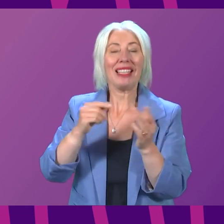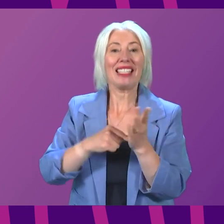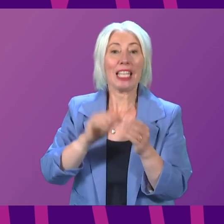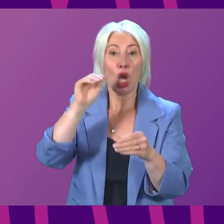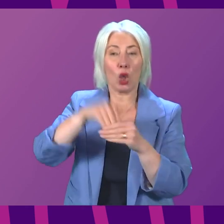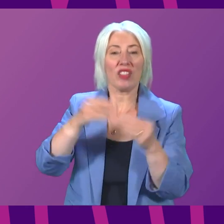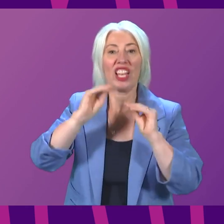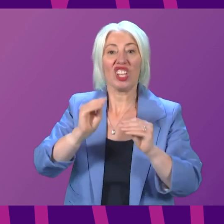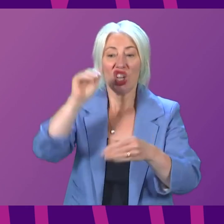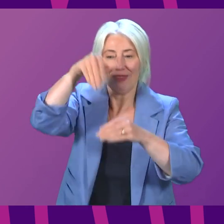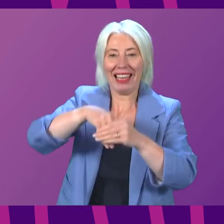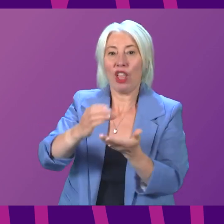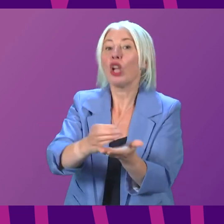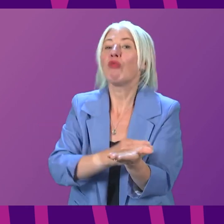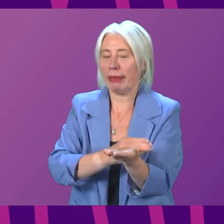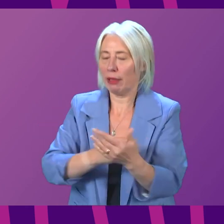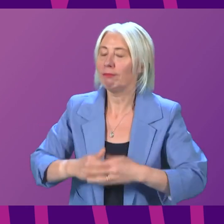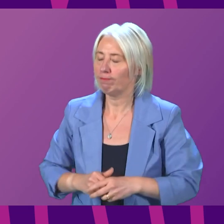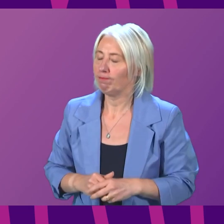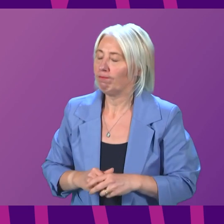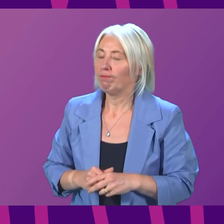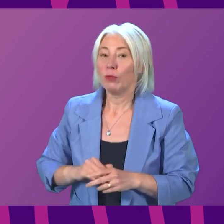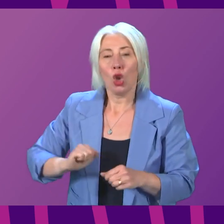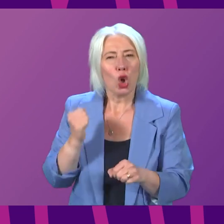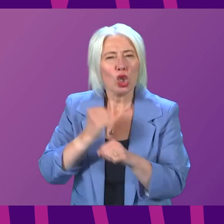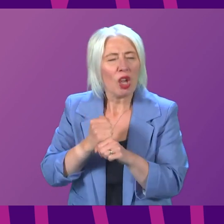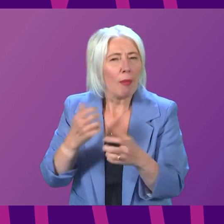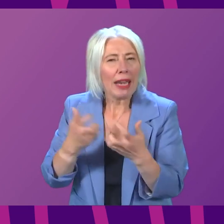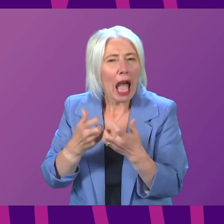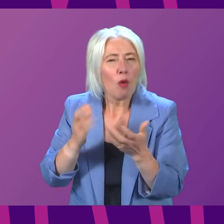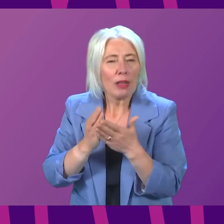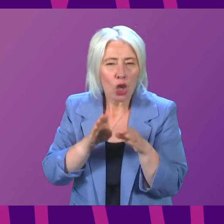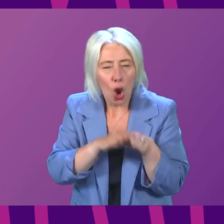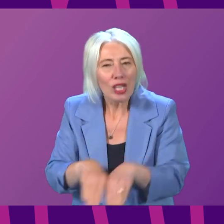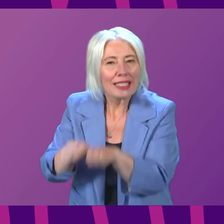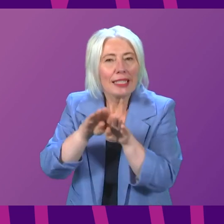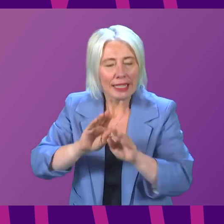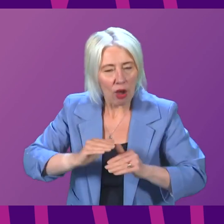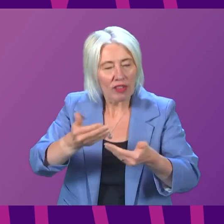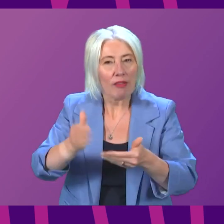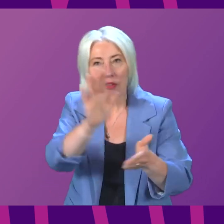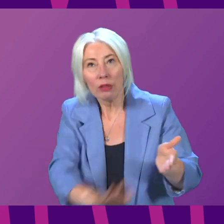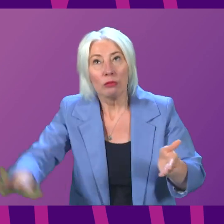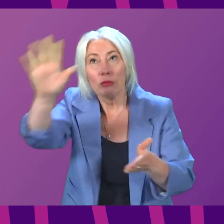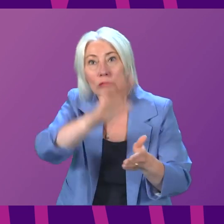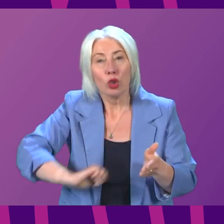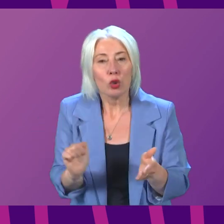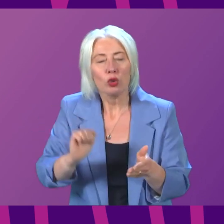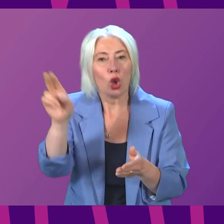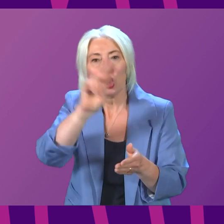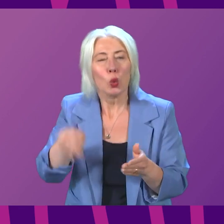curriculum. Can the First Minister outline how the Scottish Government will ensure consistency of delivery in all schools across Scotland?